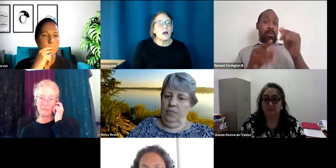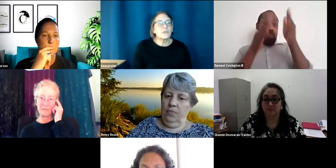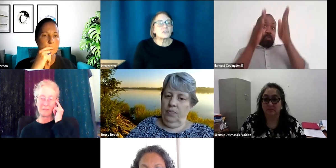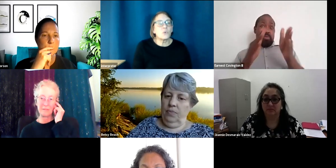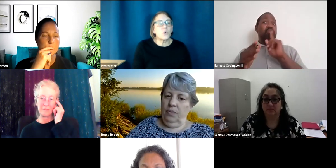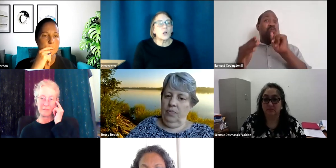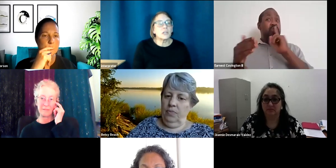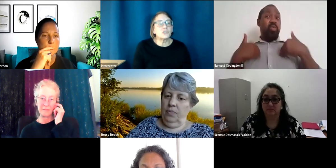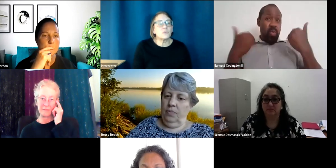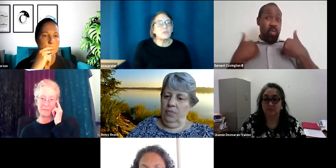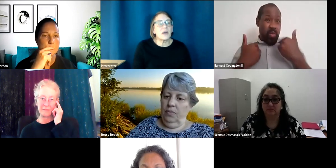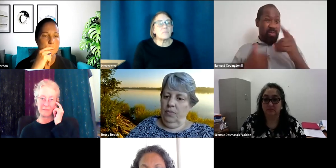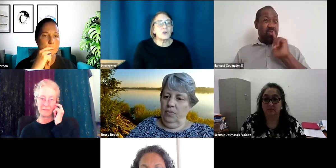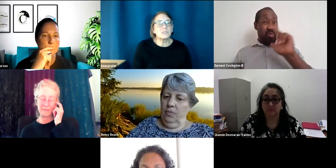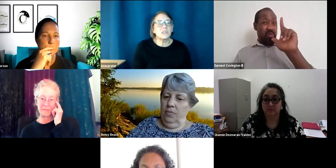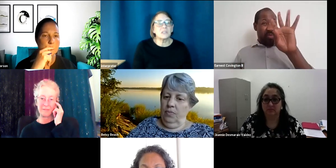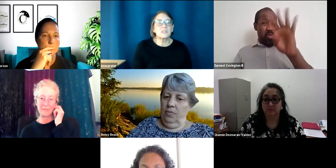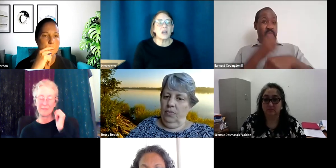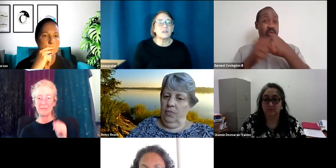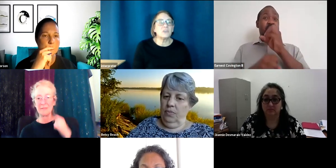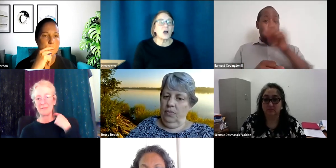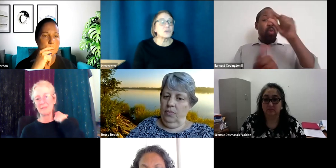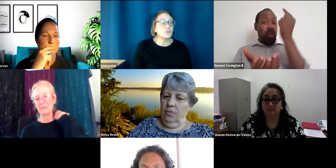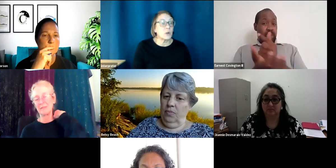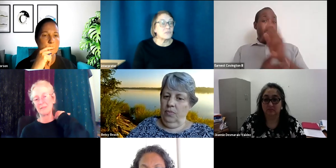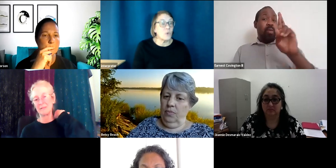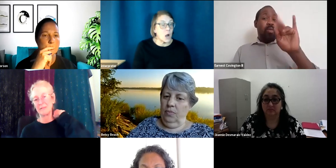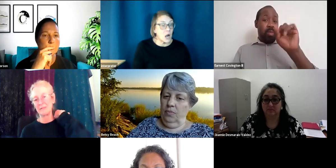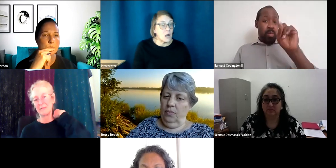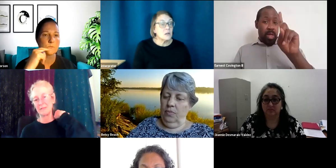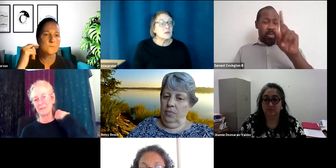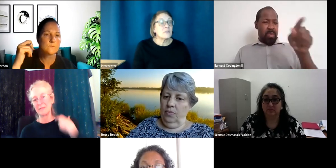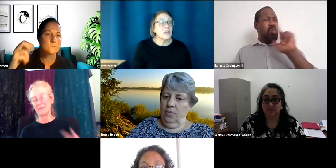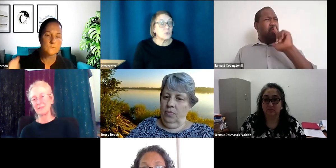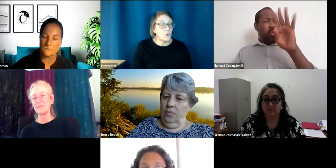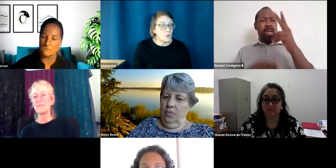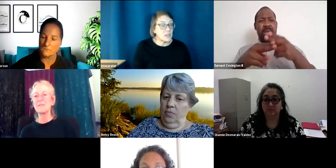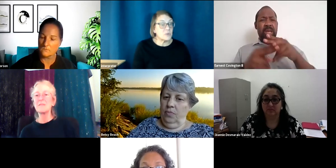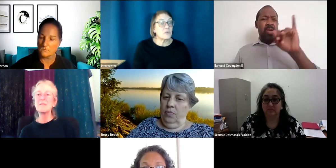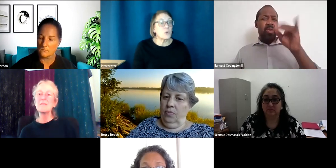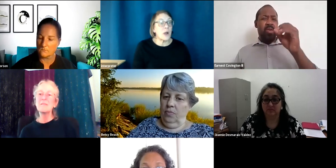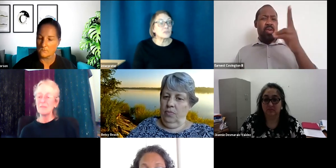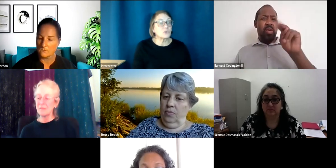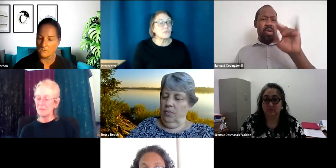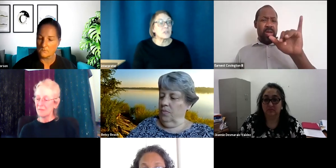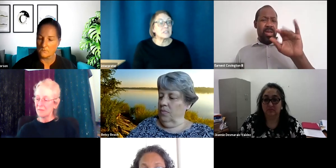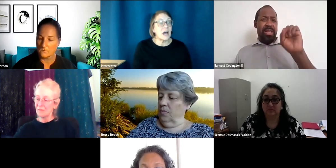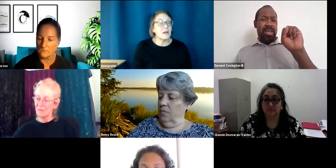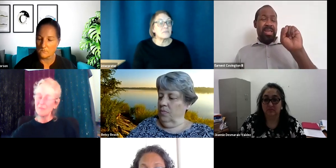There's a work issue, but that person is kind of young. They're 24. They grow graduated from Rhode Island school for the death.